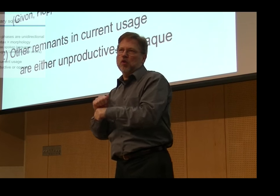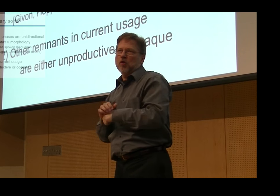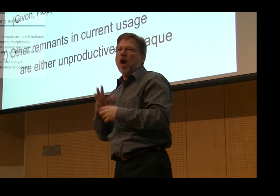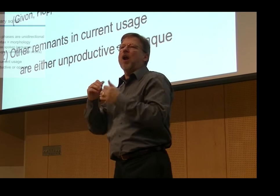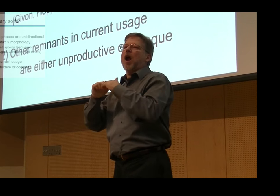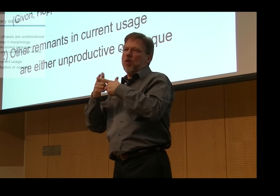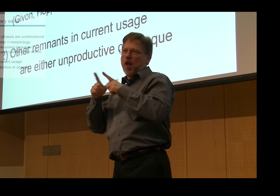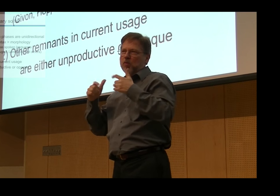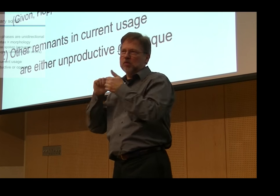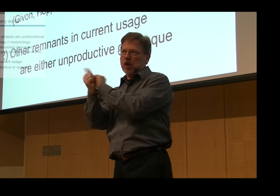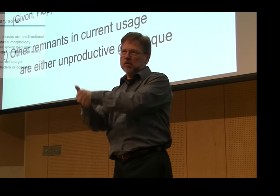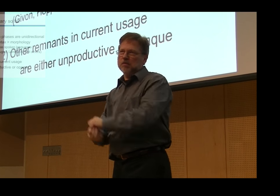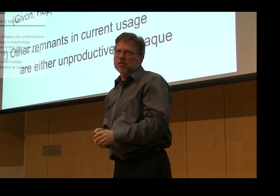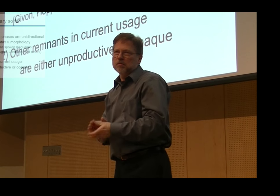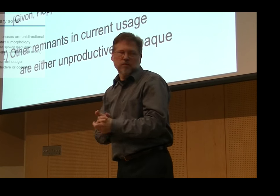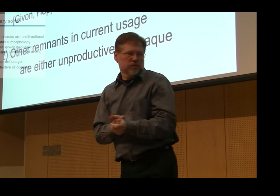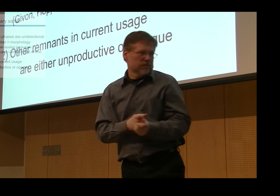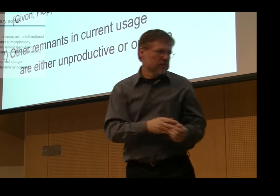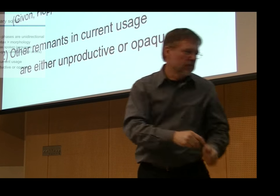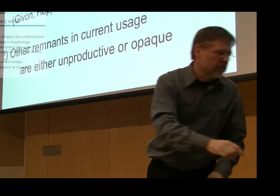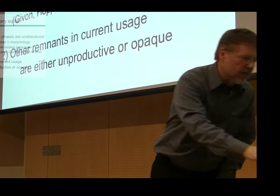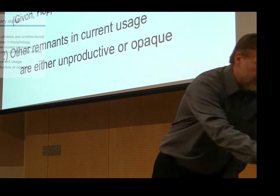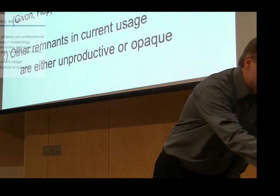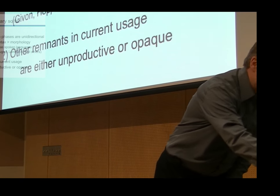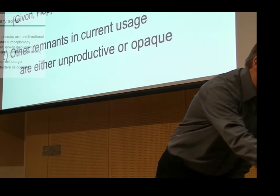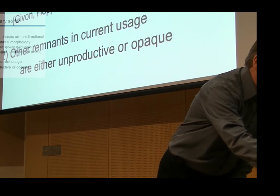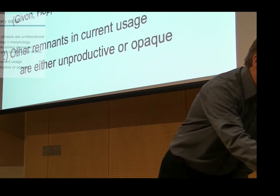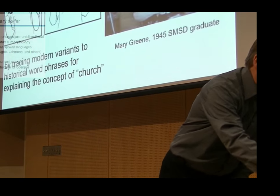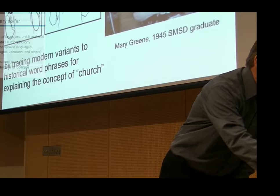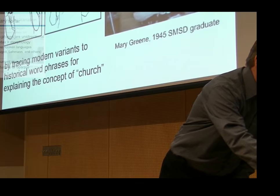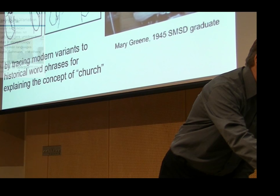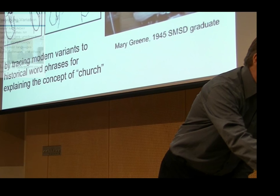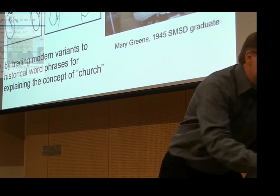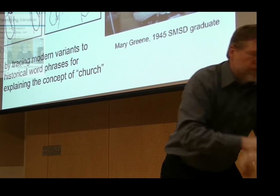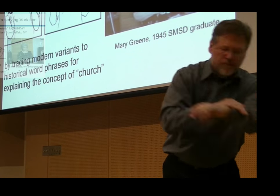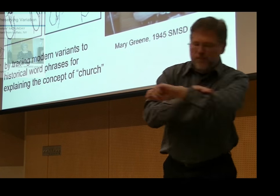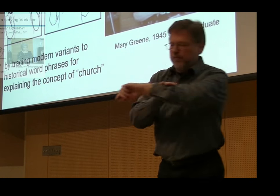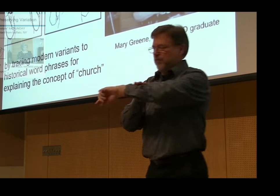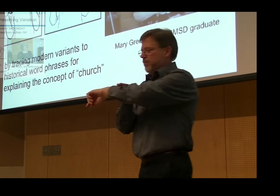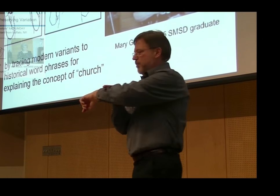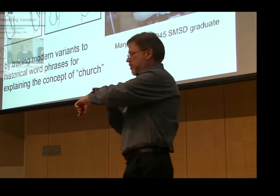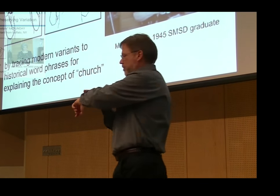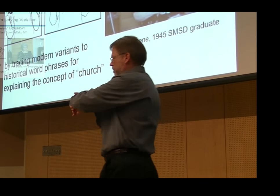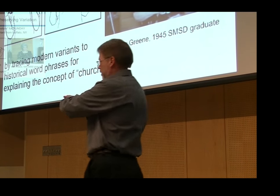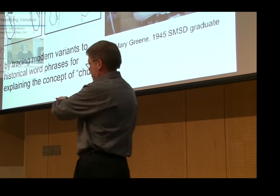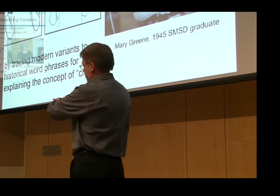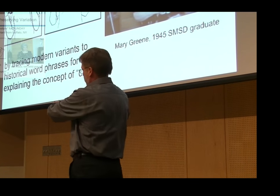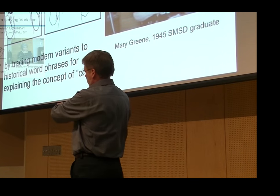these are productive or opaque or not productive. And that helps us again to understand